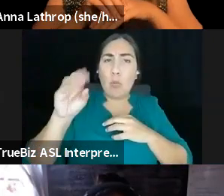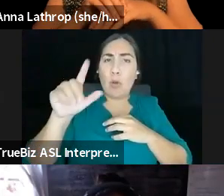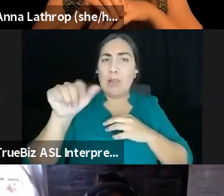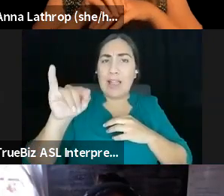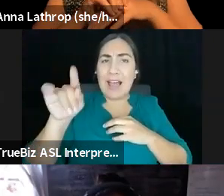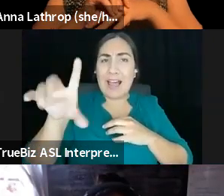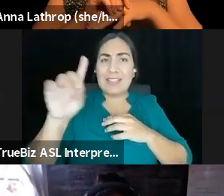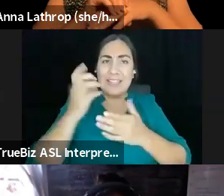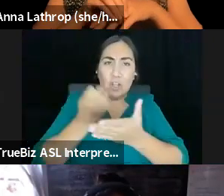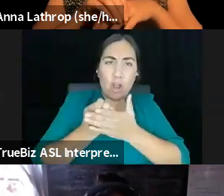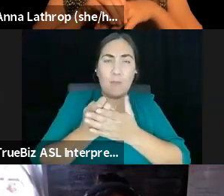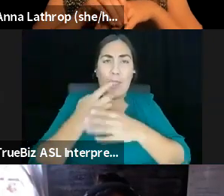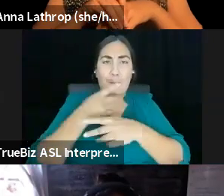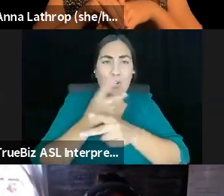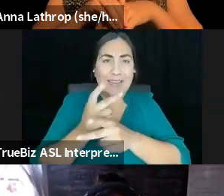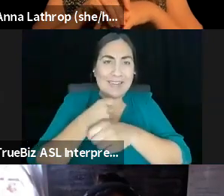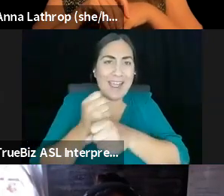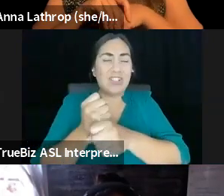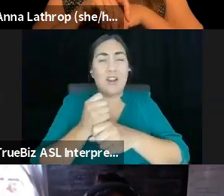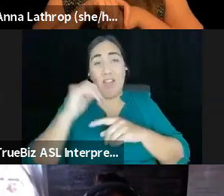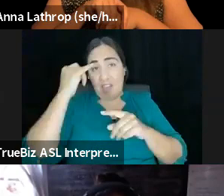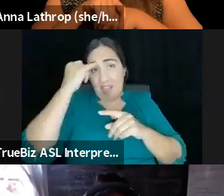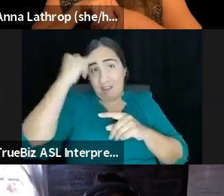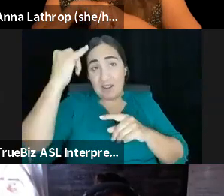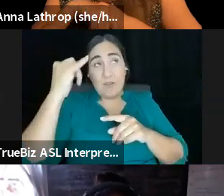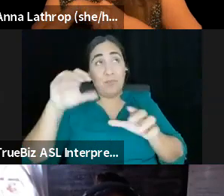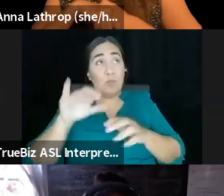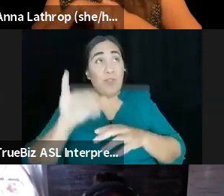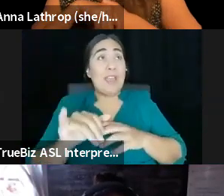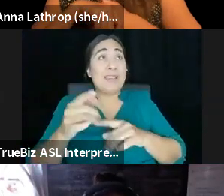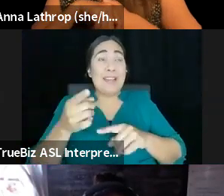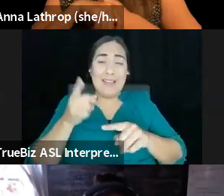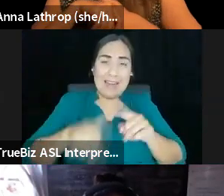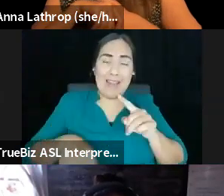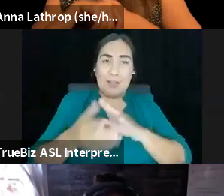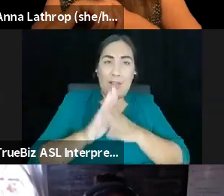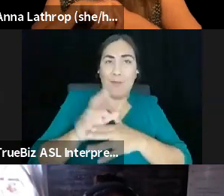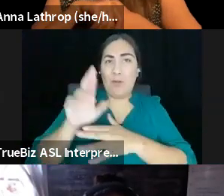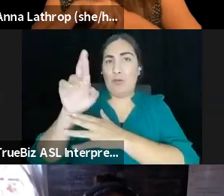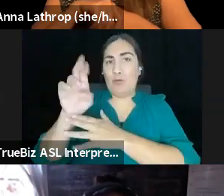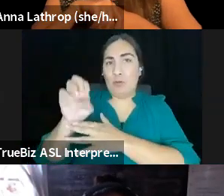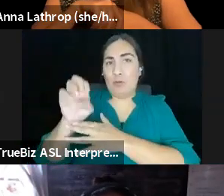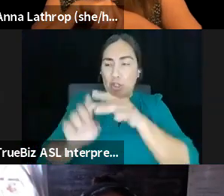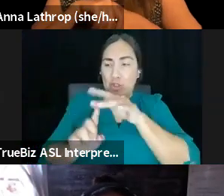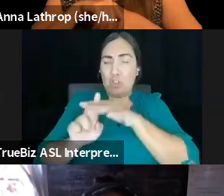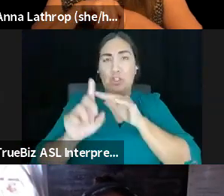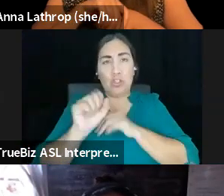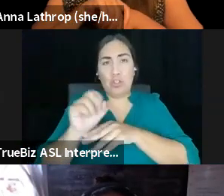Um, the idea of do that can I think cannot be a resurgence because I don't think it existed in the first place. I think globalization is a